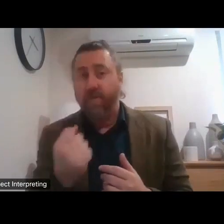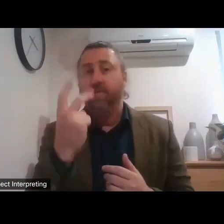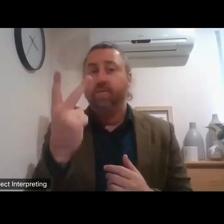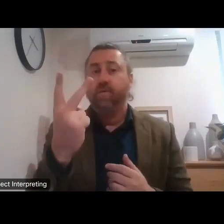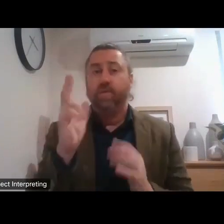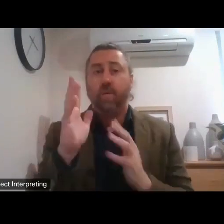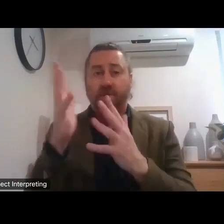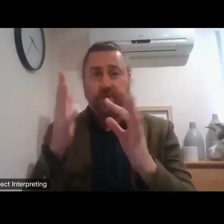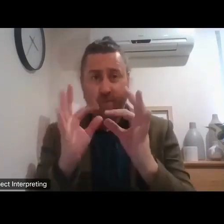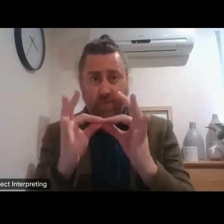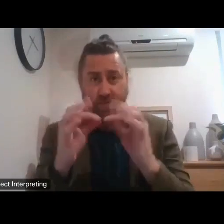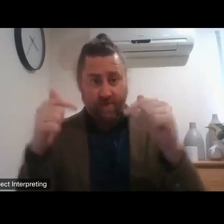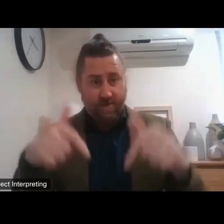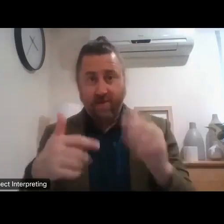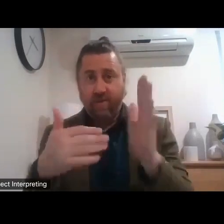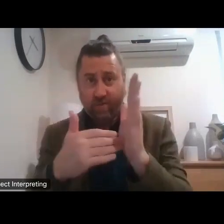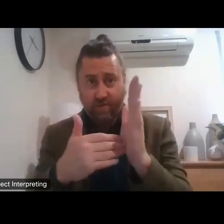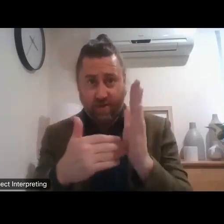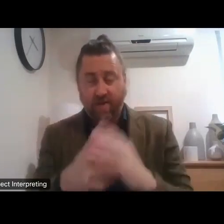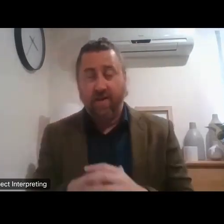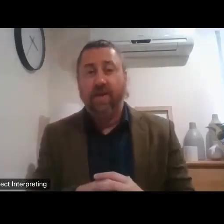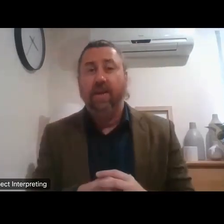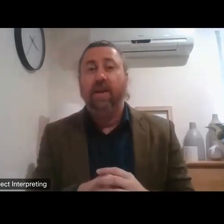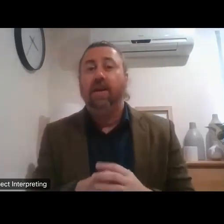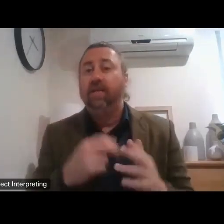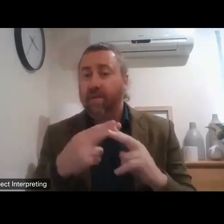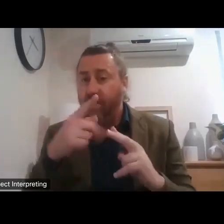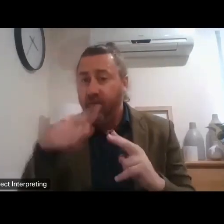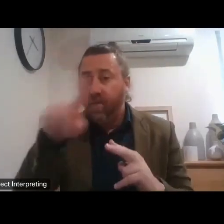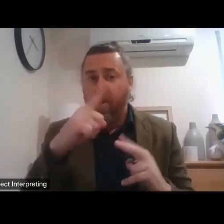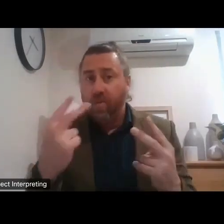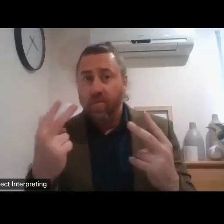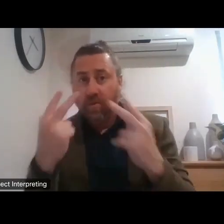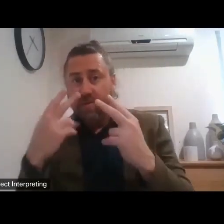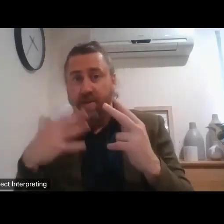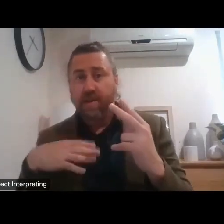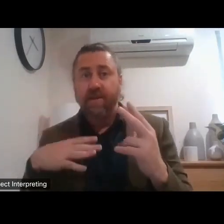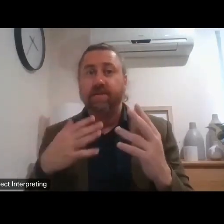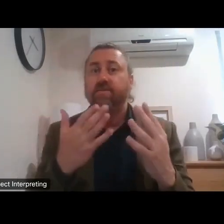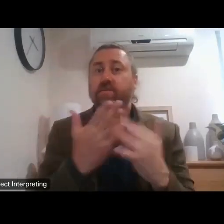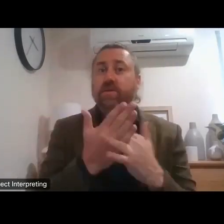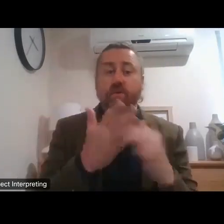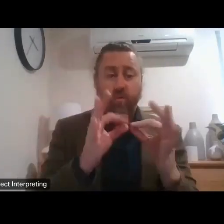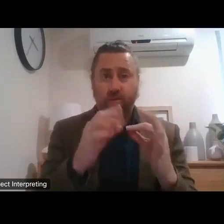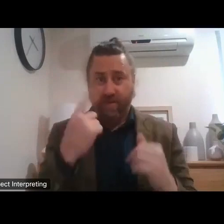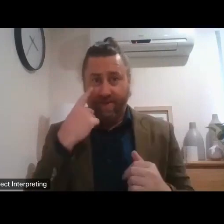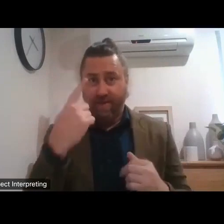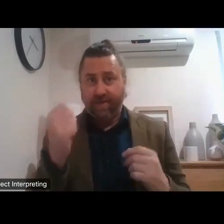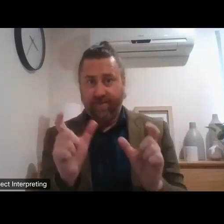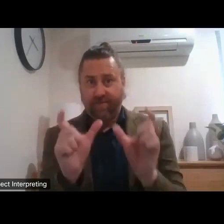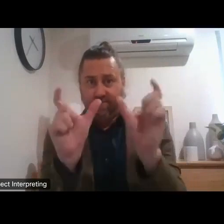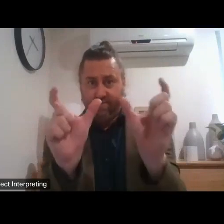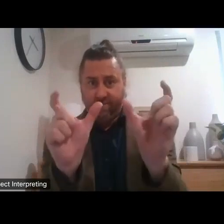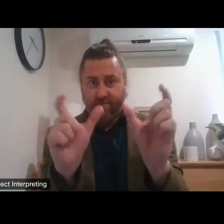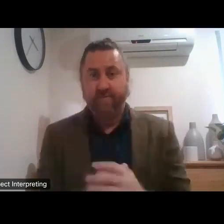interpreters here with us today. And, and for those of you watching online, you should say that we have